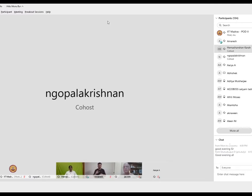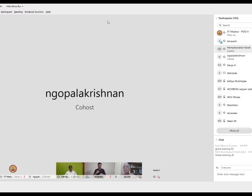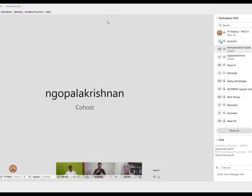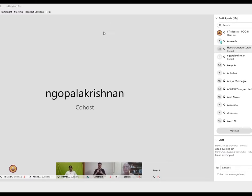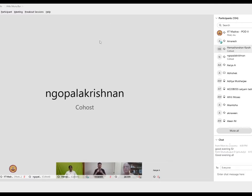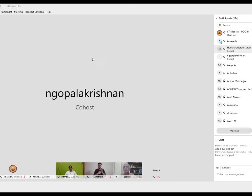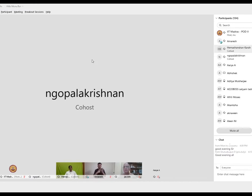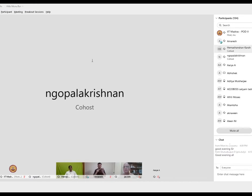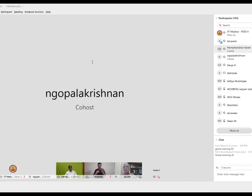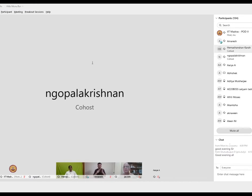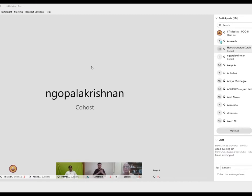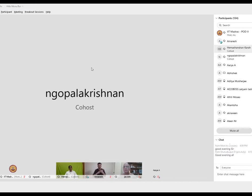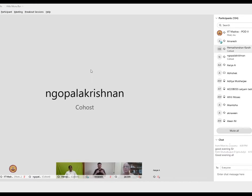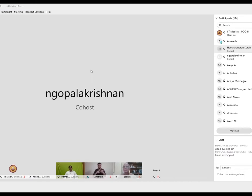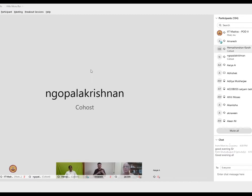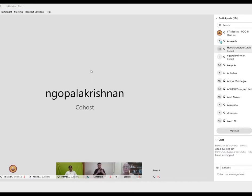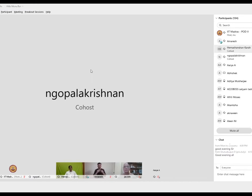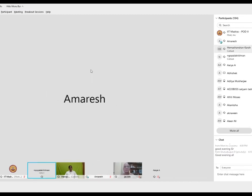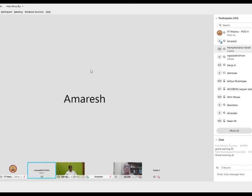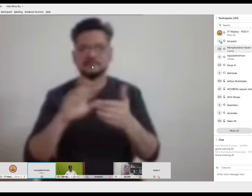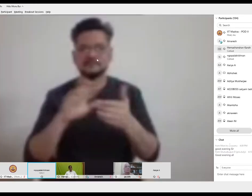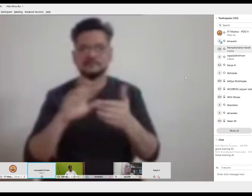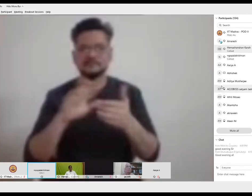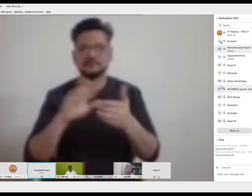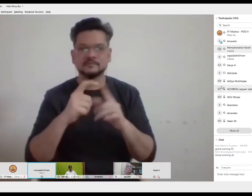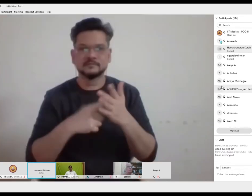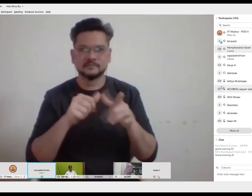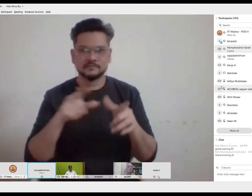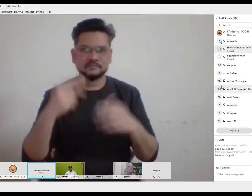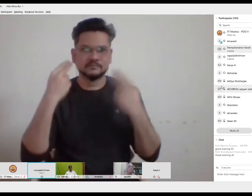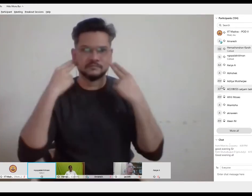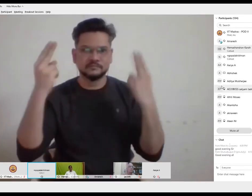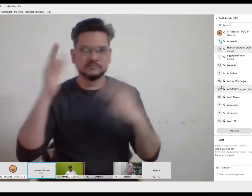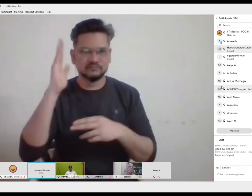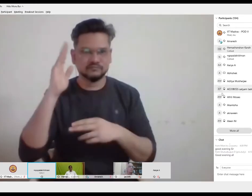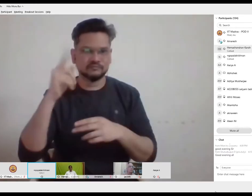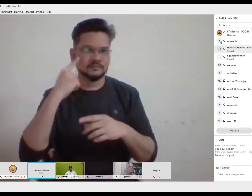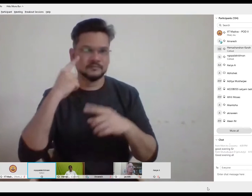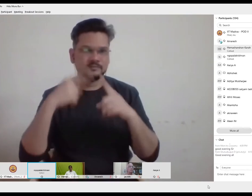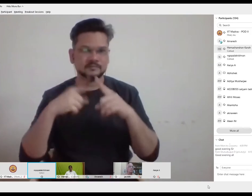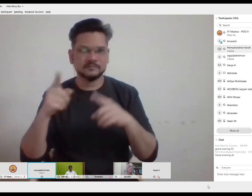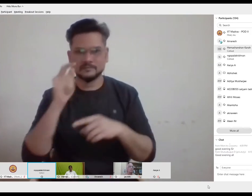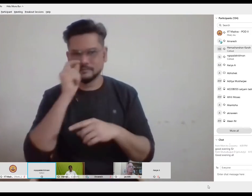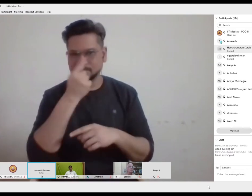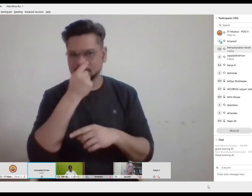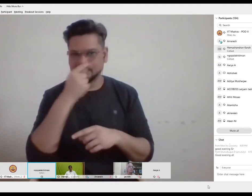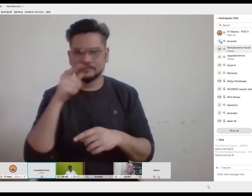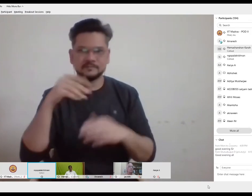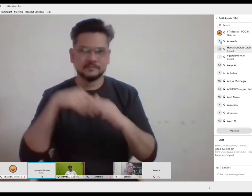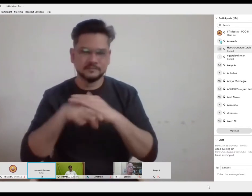thank you doctor for having me today and bringing up this important topic of Indian